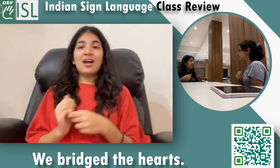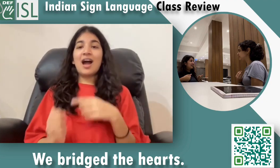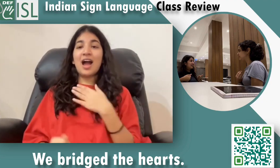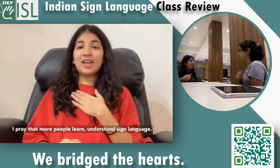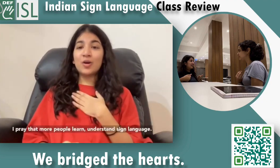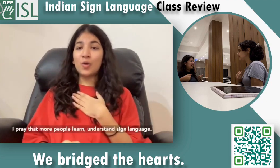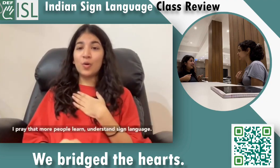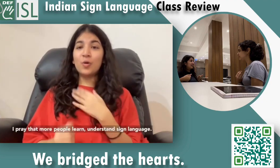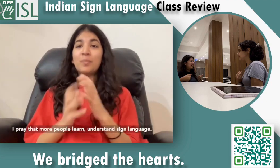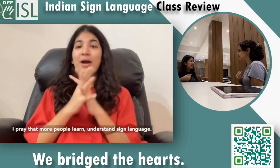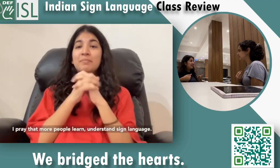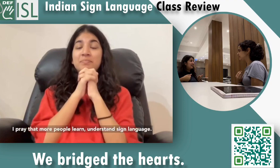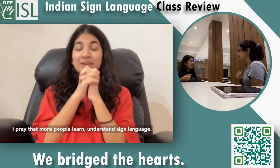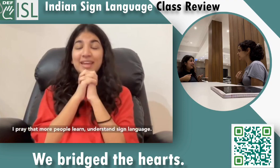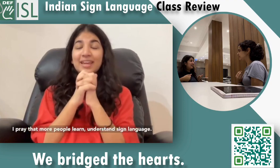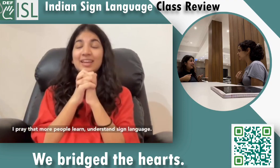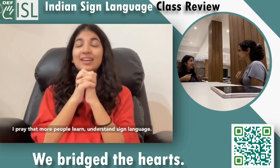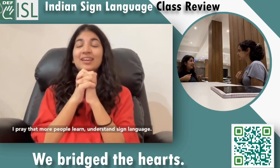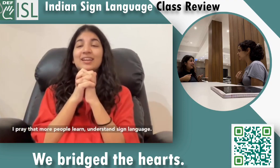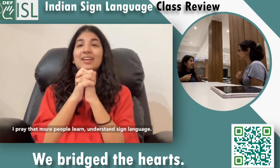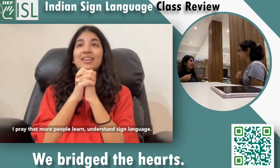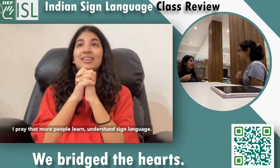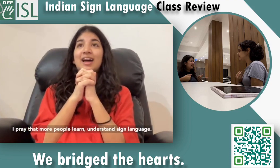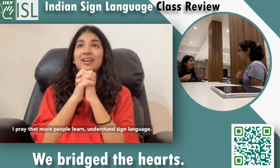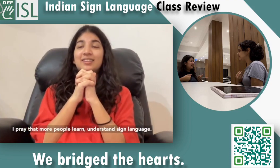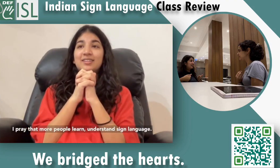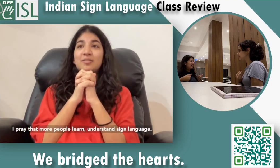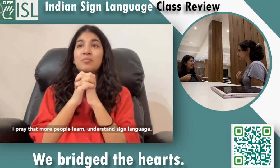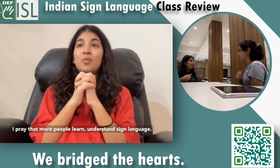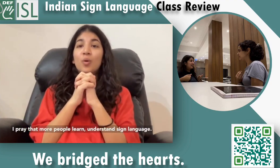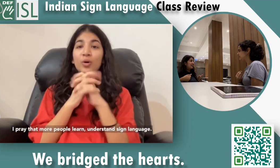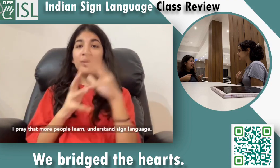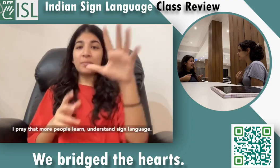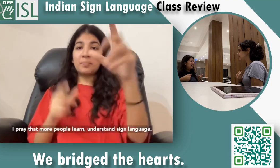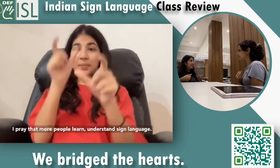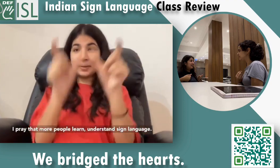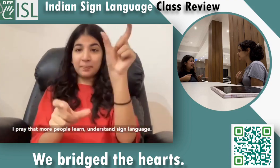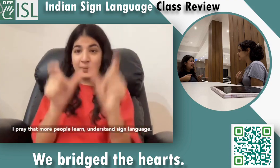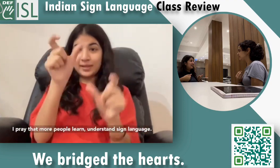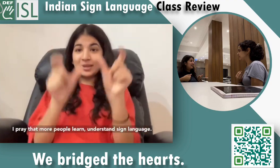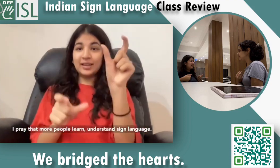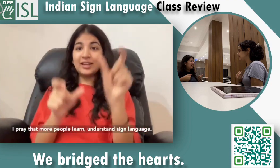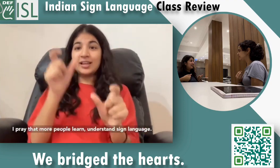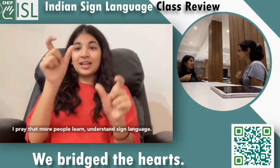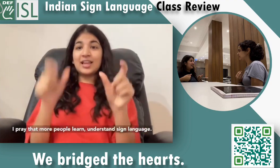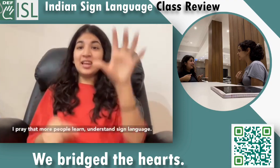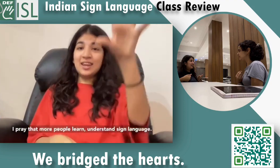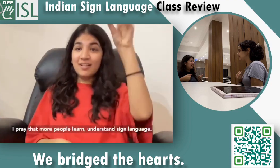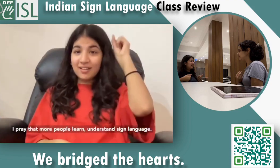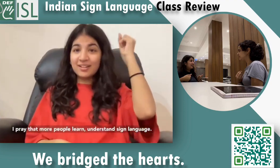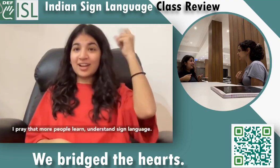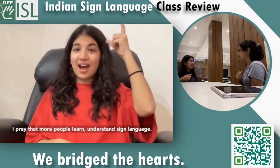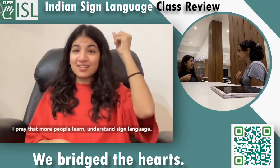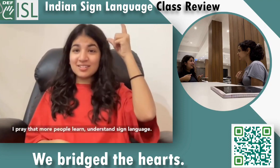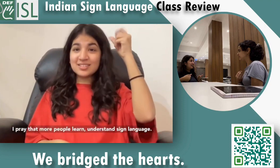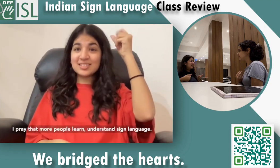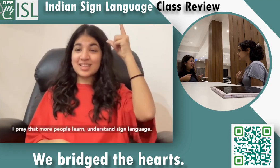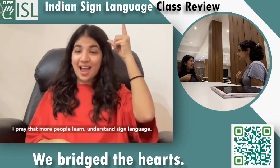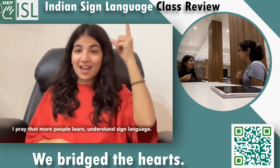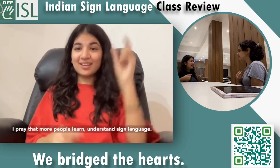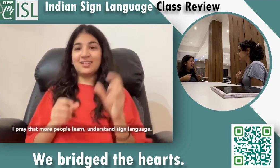I hope, I pray that more people learn,